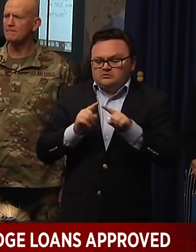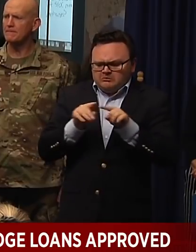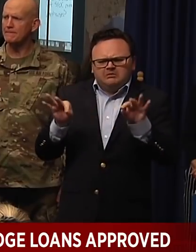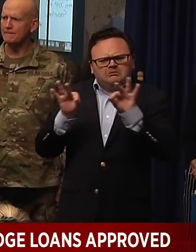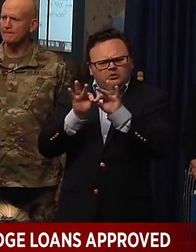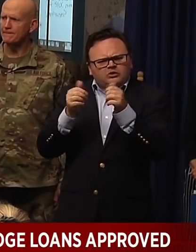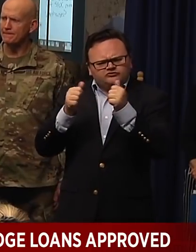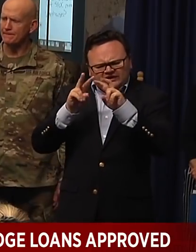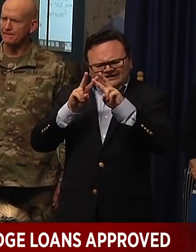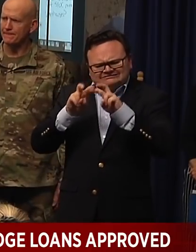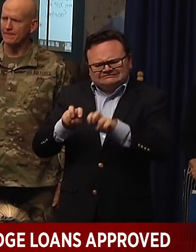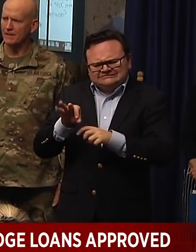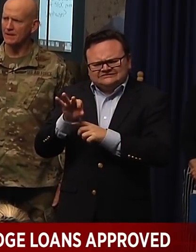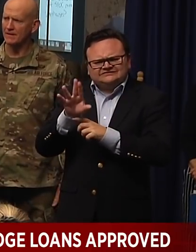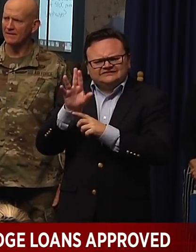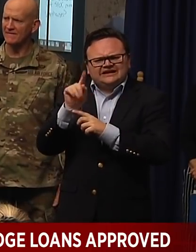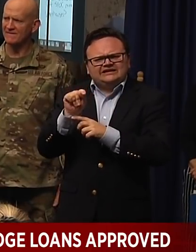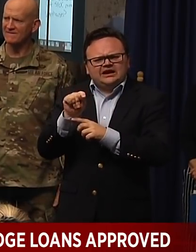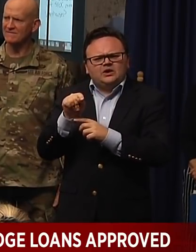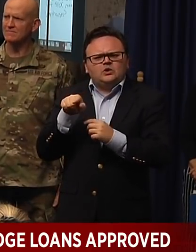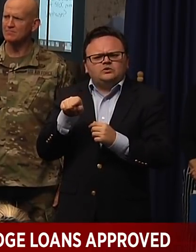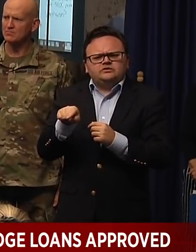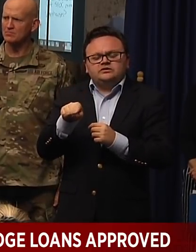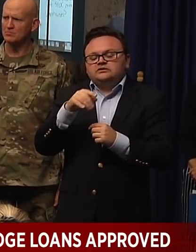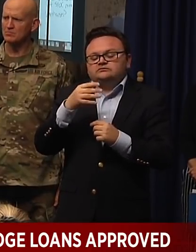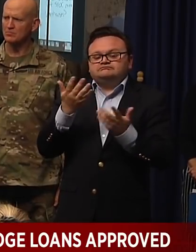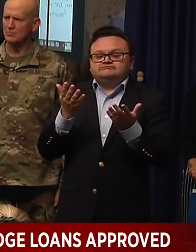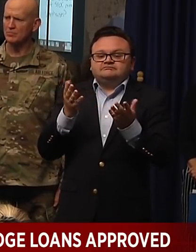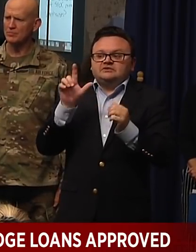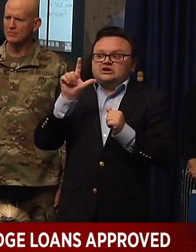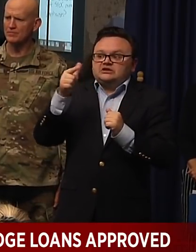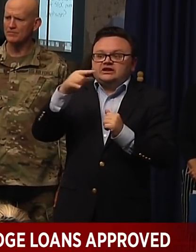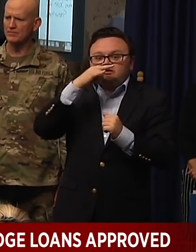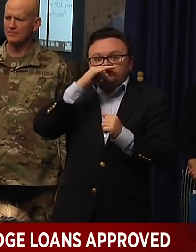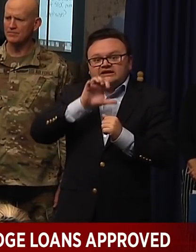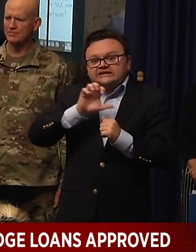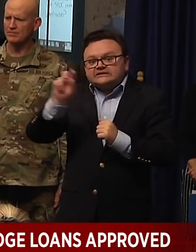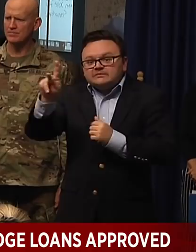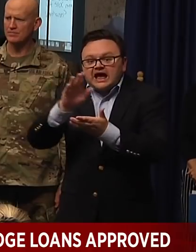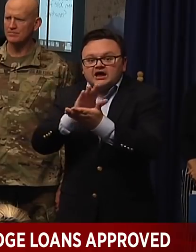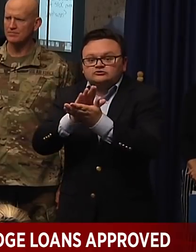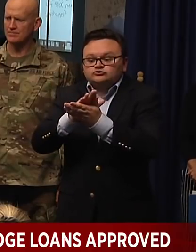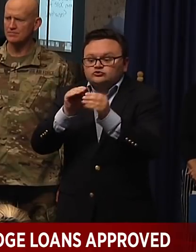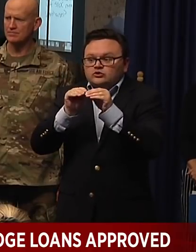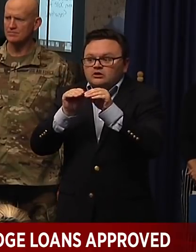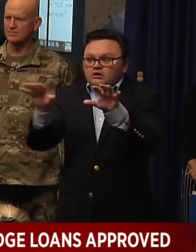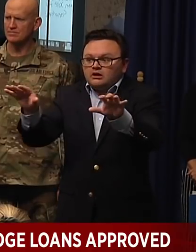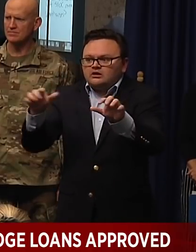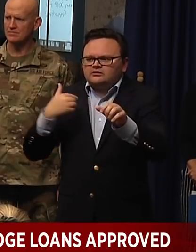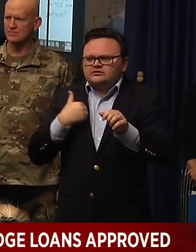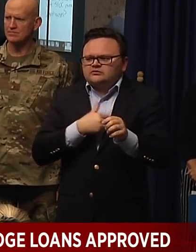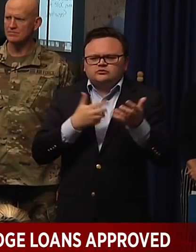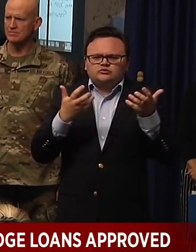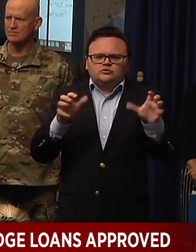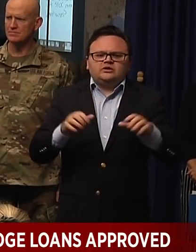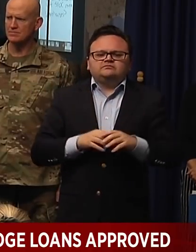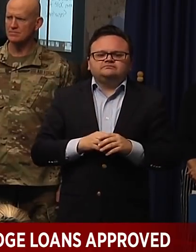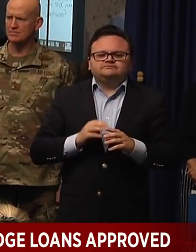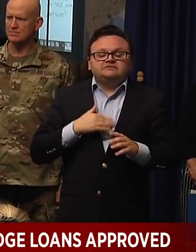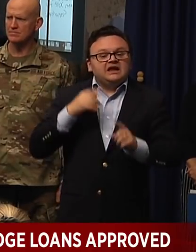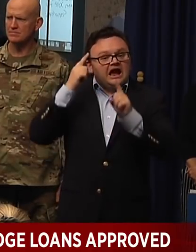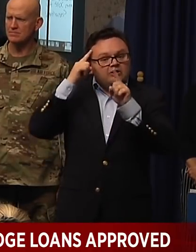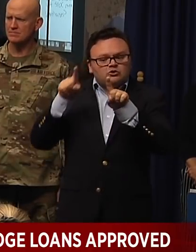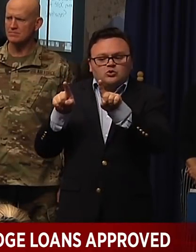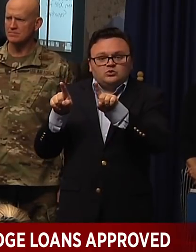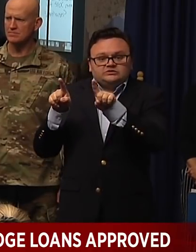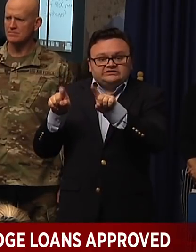thing to know, especially if the kids, you know, whenever they go back to school. So, yeah, the testing capacity, I think, would allow